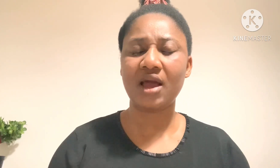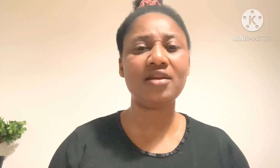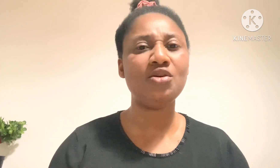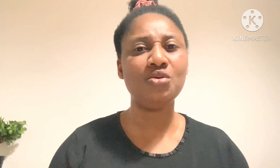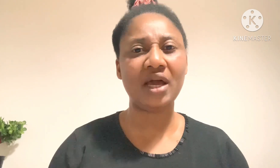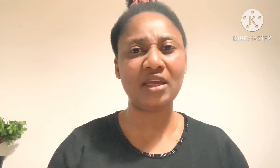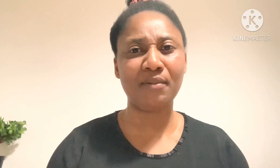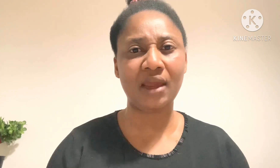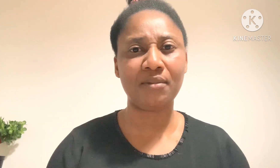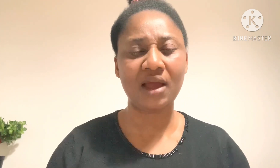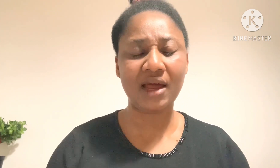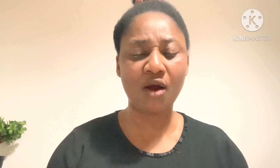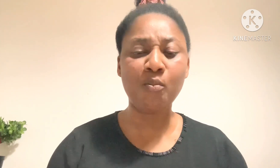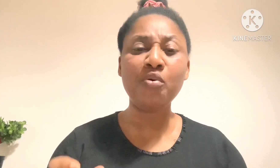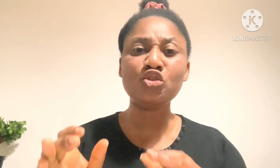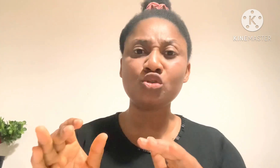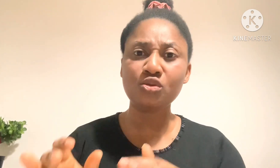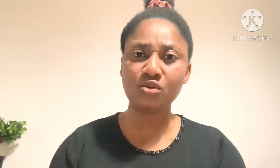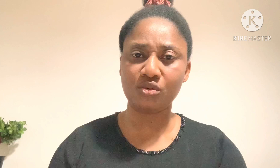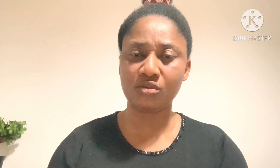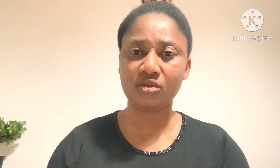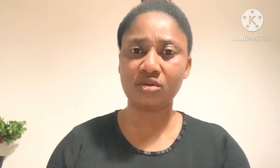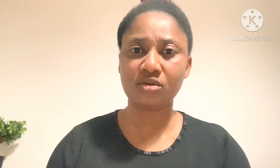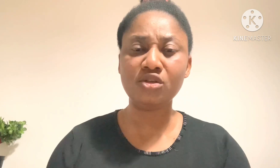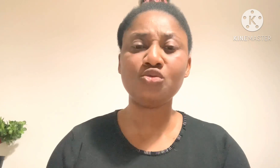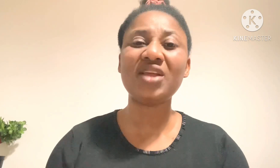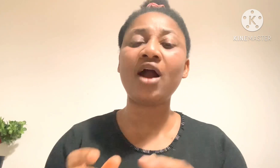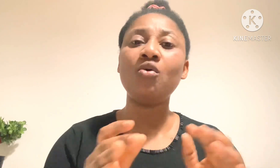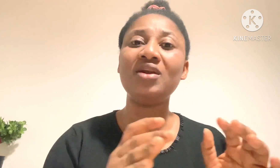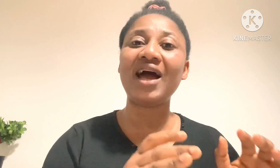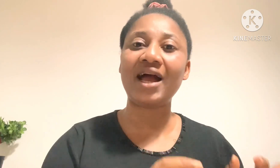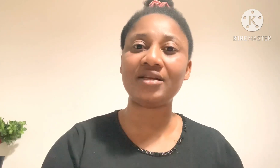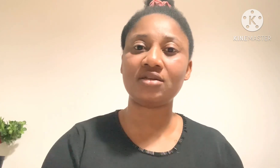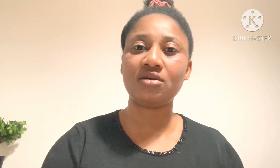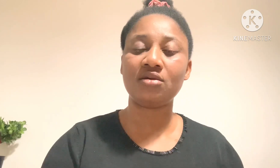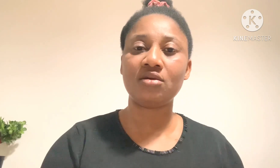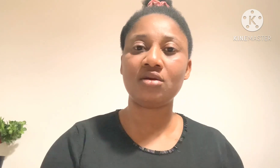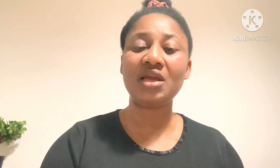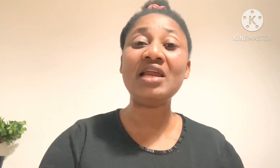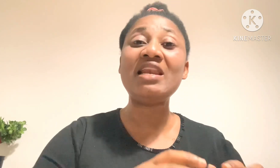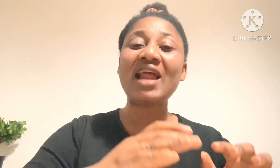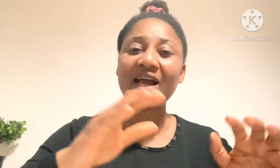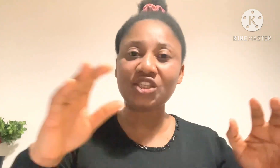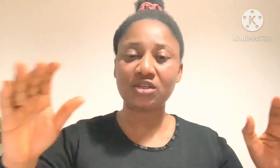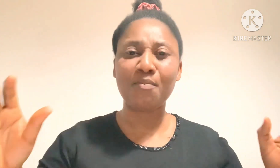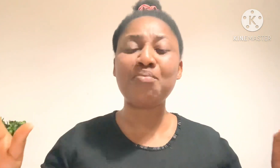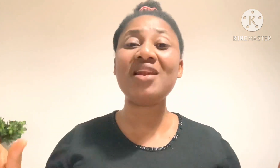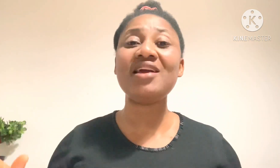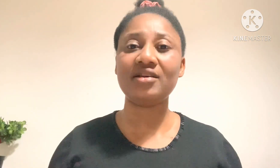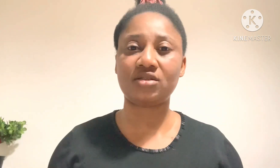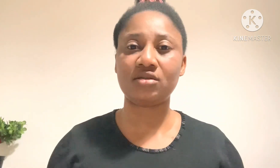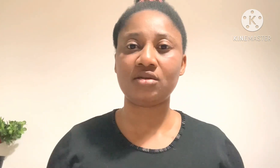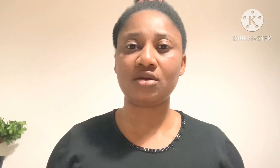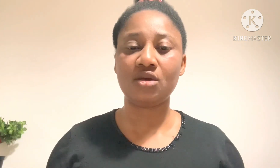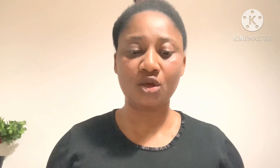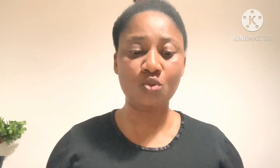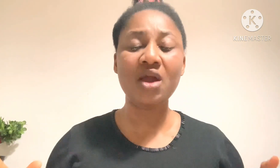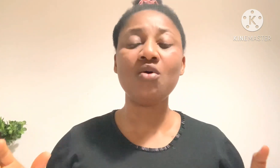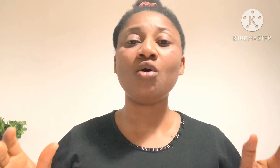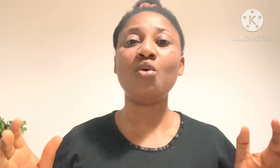Hallelujah. Amen. And I will put you into that good land. A large place. Where you are going